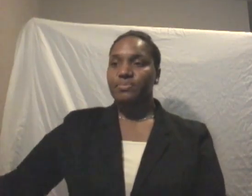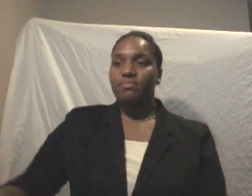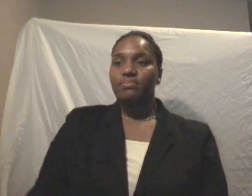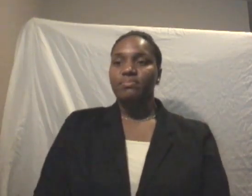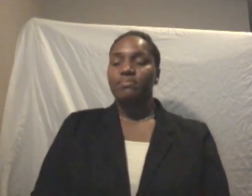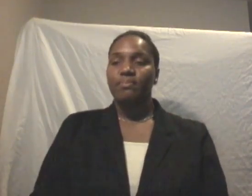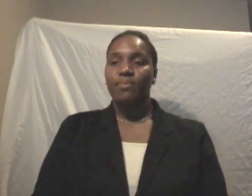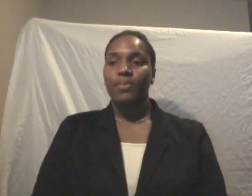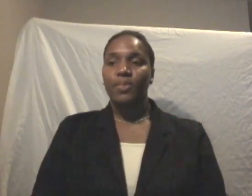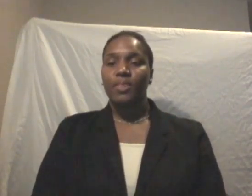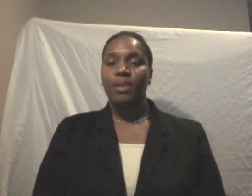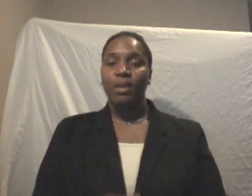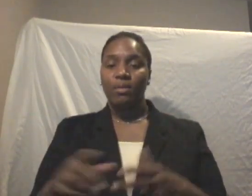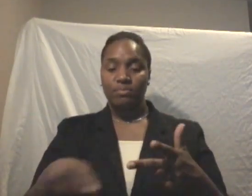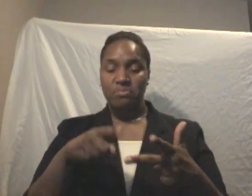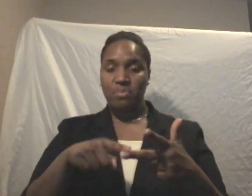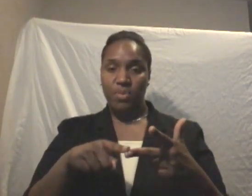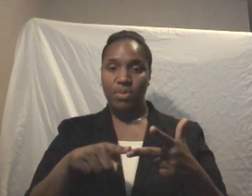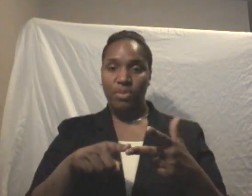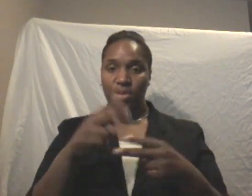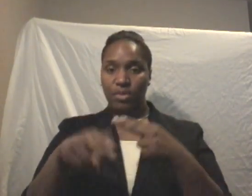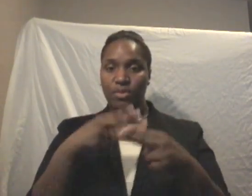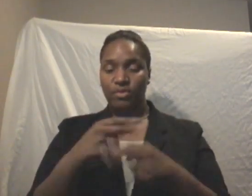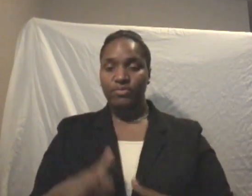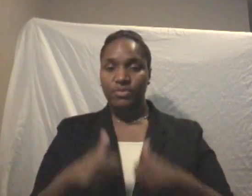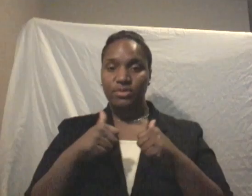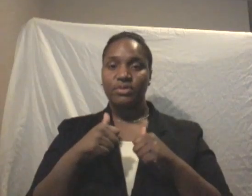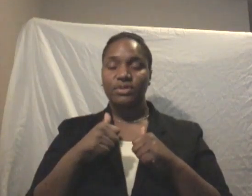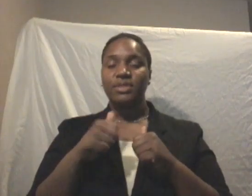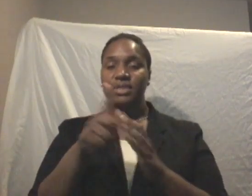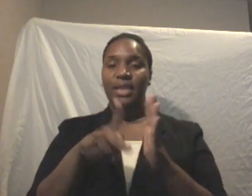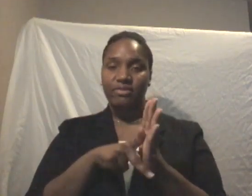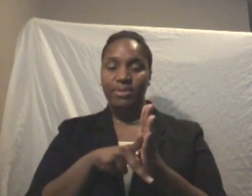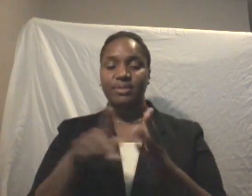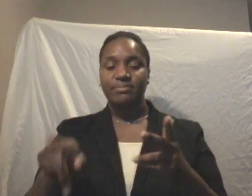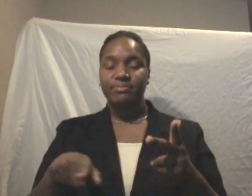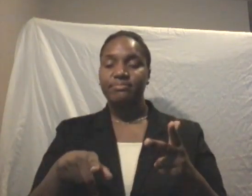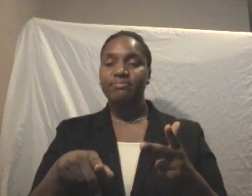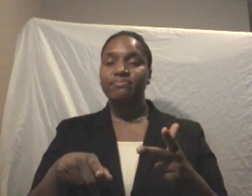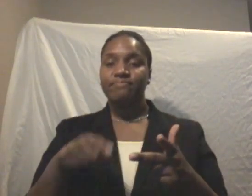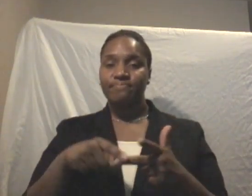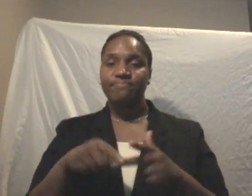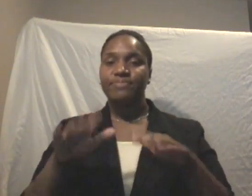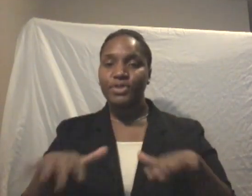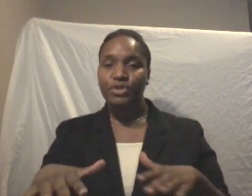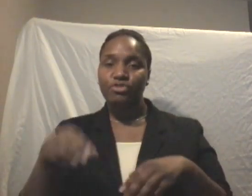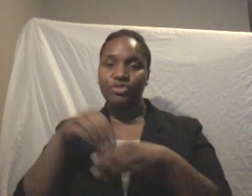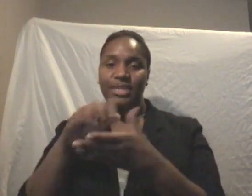With the universal life policy is when your children actually are in college, you can stop the payments on